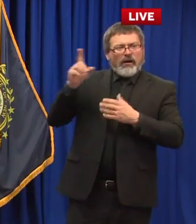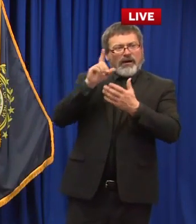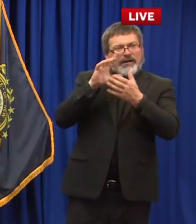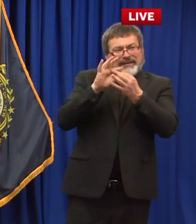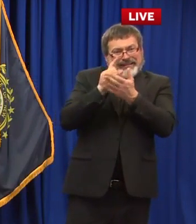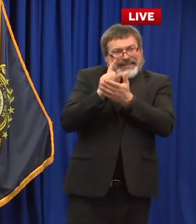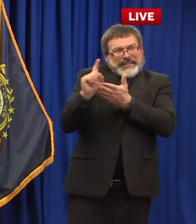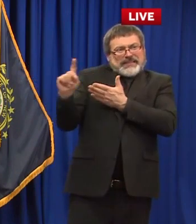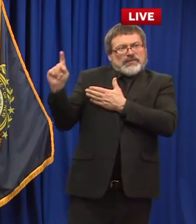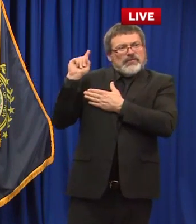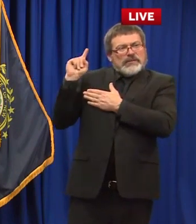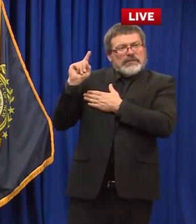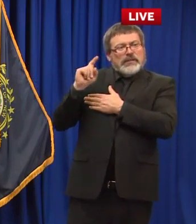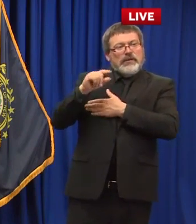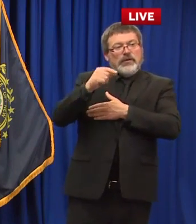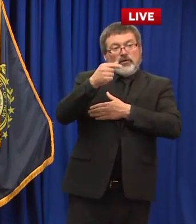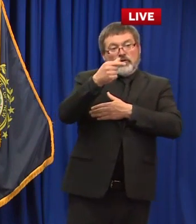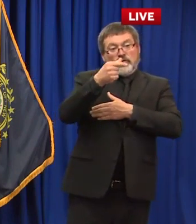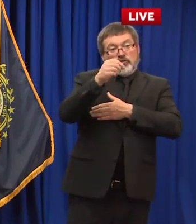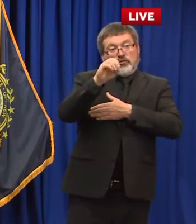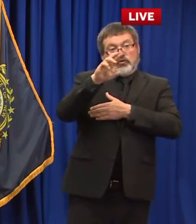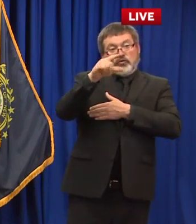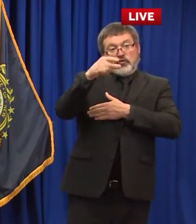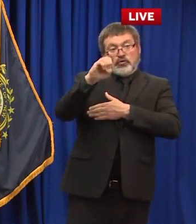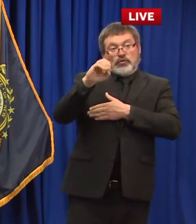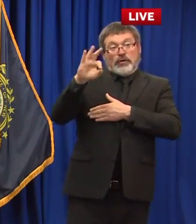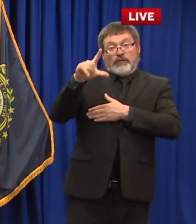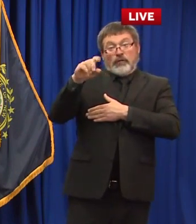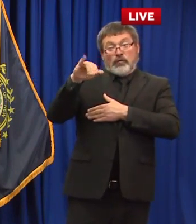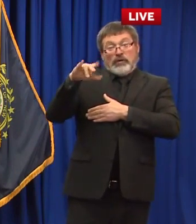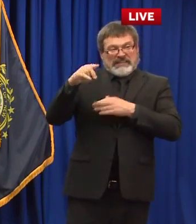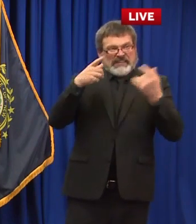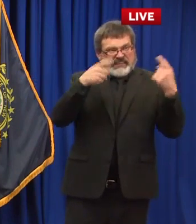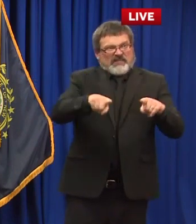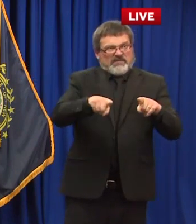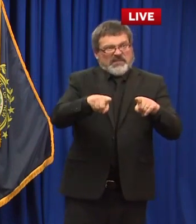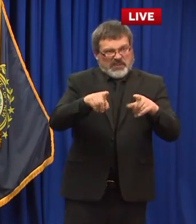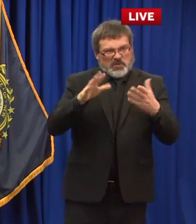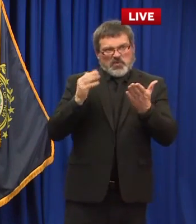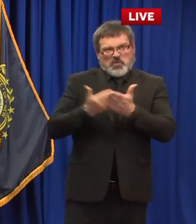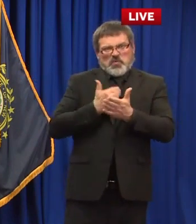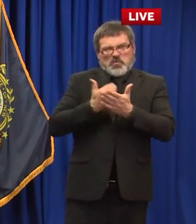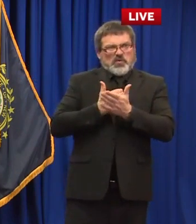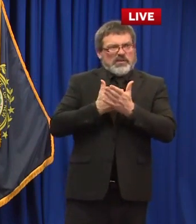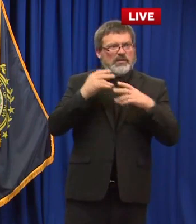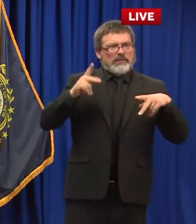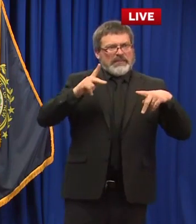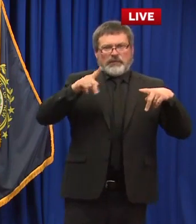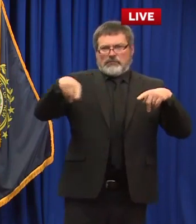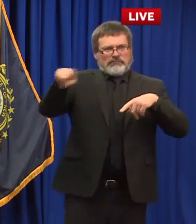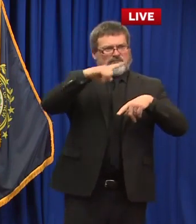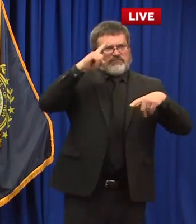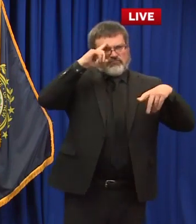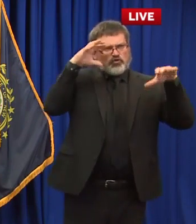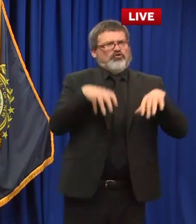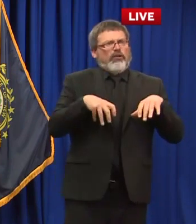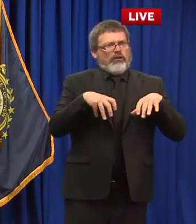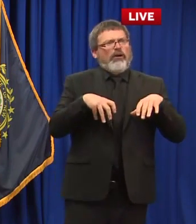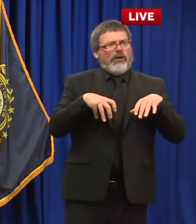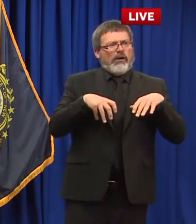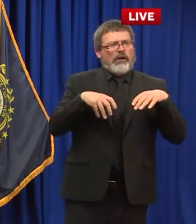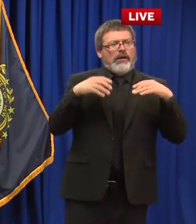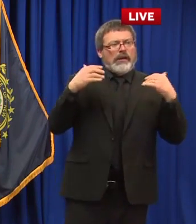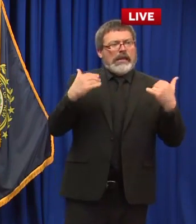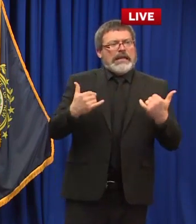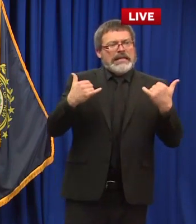a coveted event to talk about another event because you felt so strongly about the death of this gentleman in minnesota since then there have been at least two police officers killed